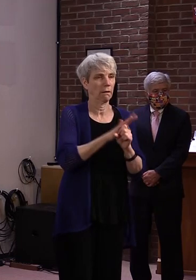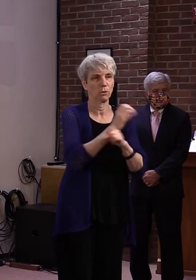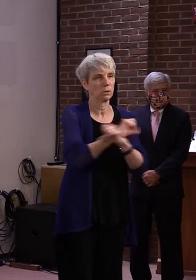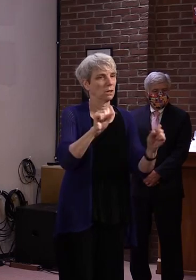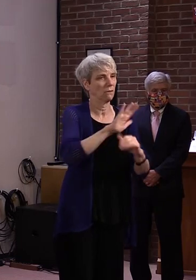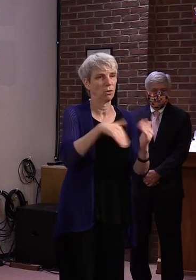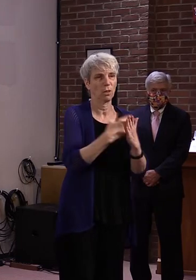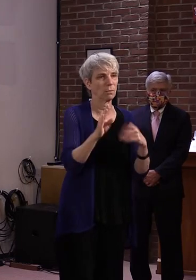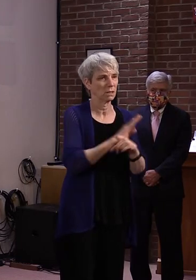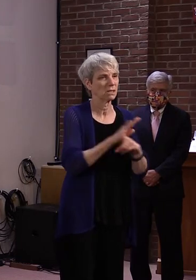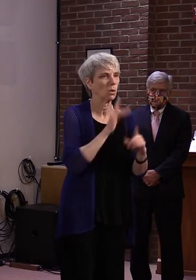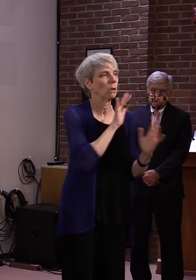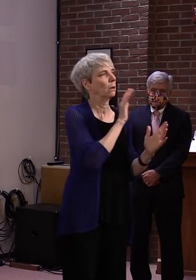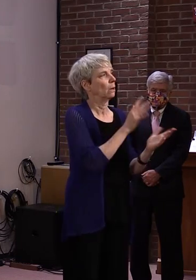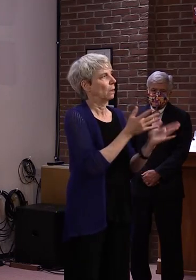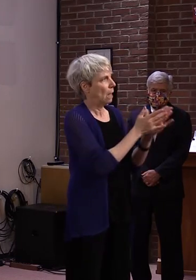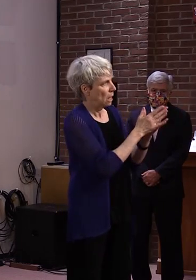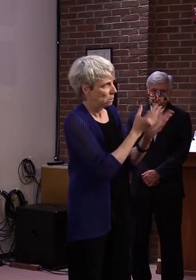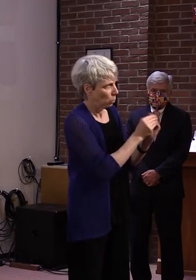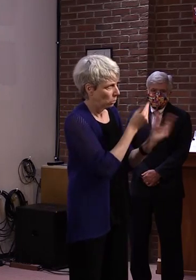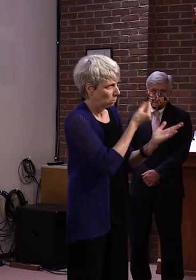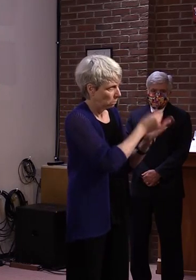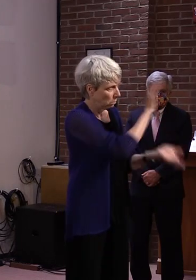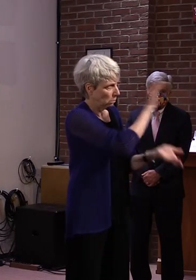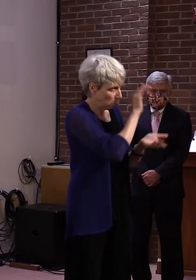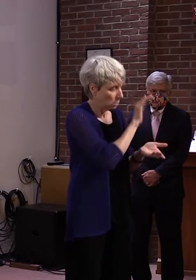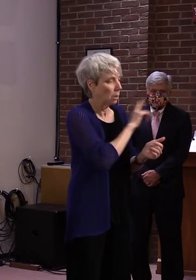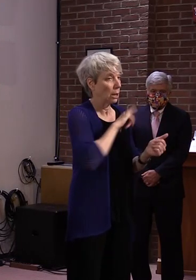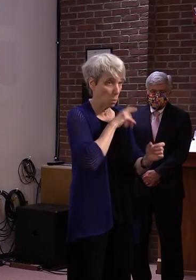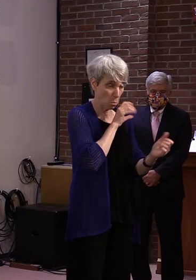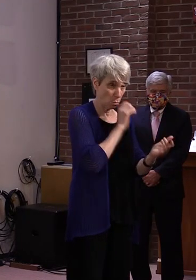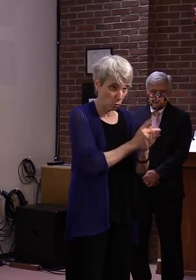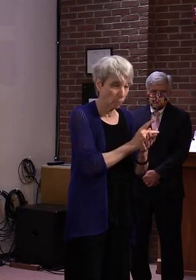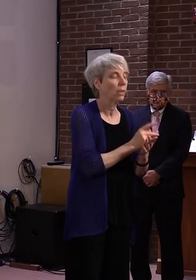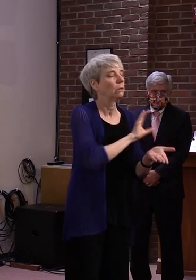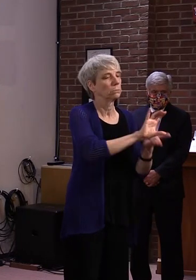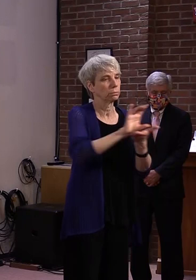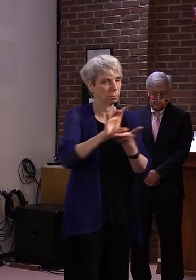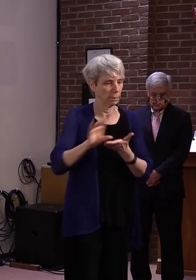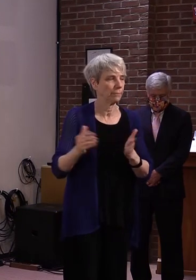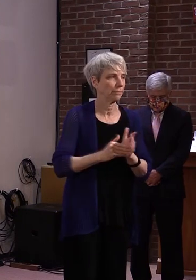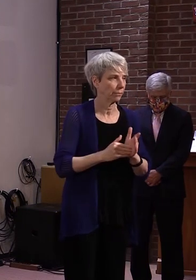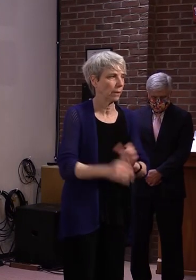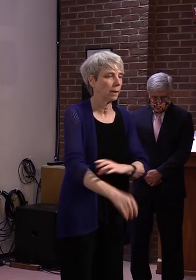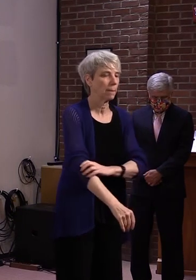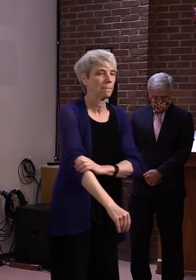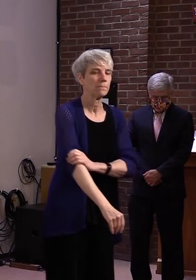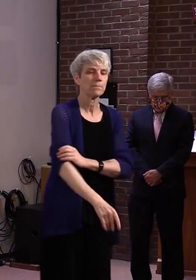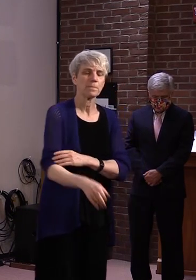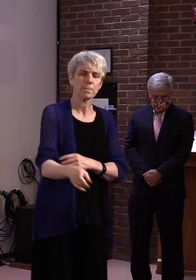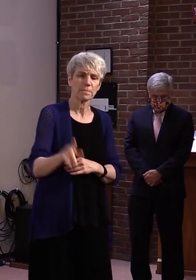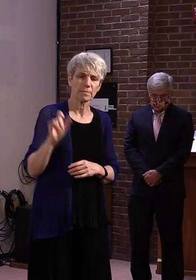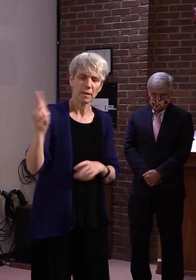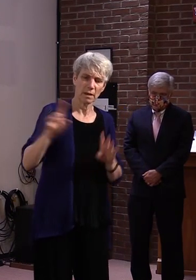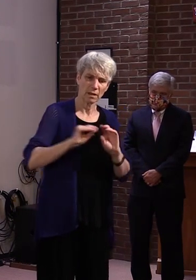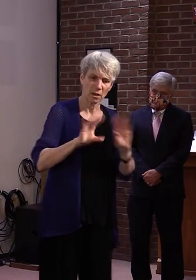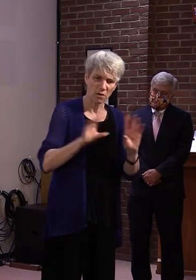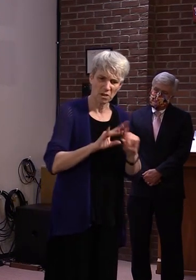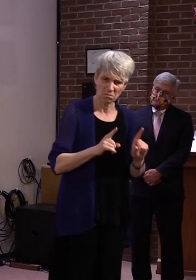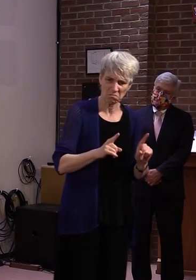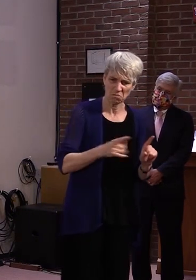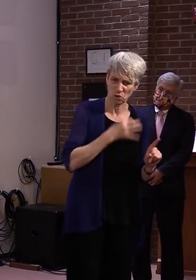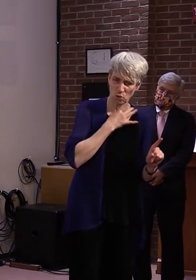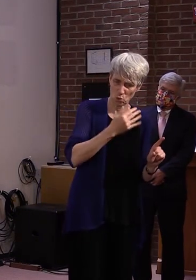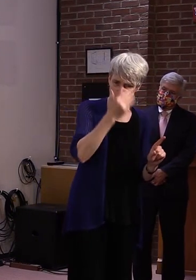Anything? you have any sense? I'm sorry. I was just going to say, do you have any sense of how many businesses have